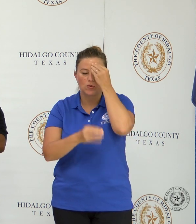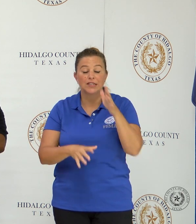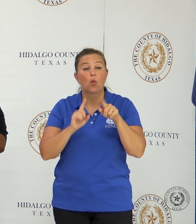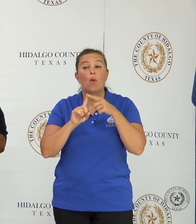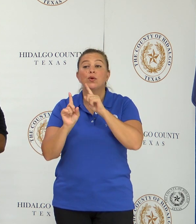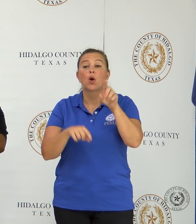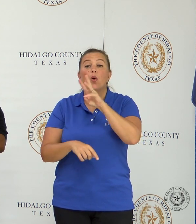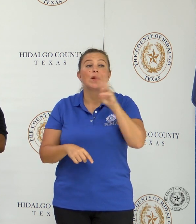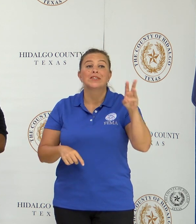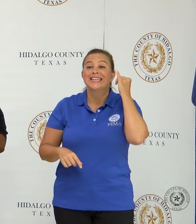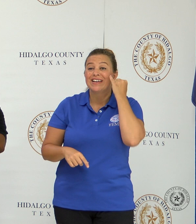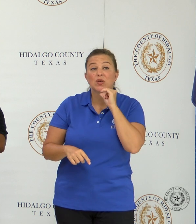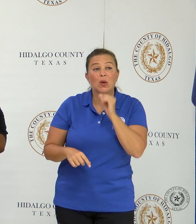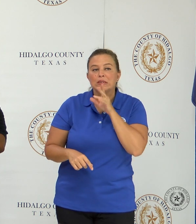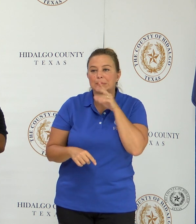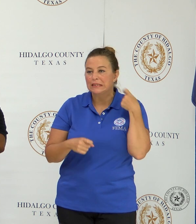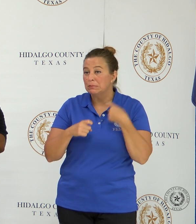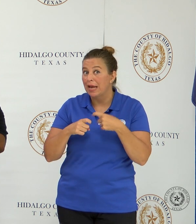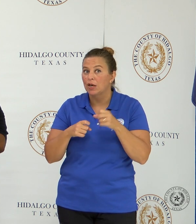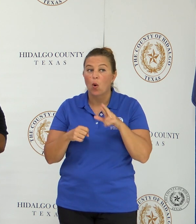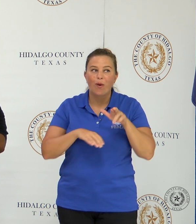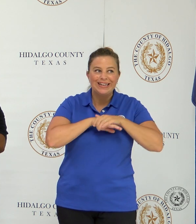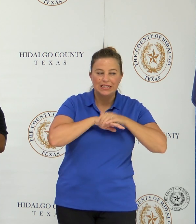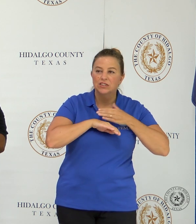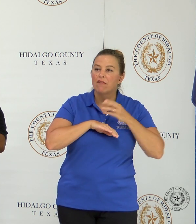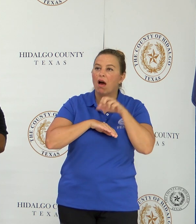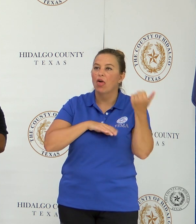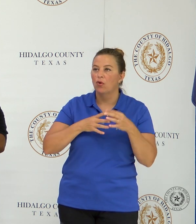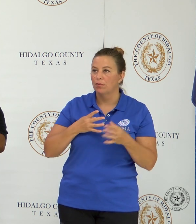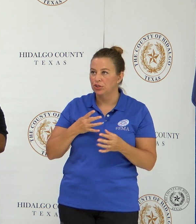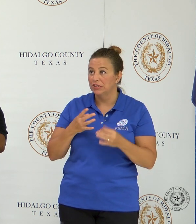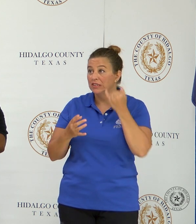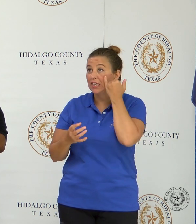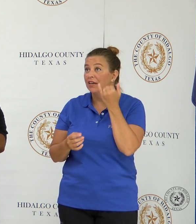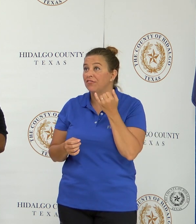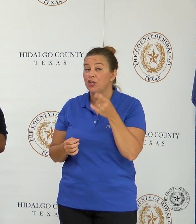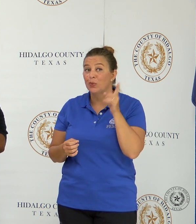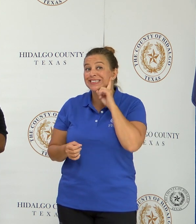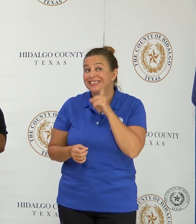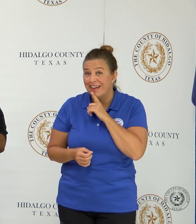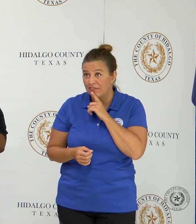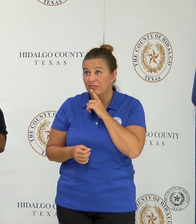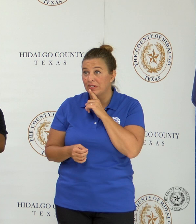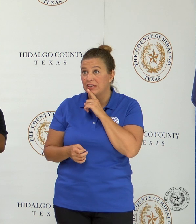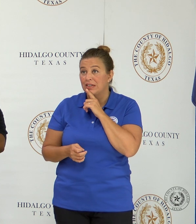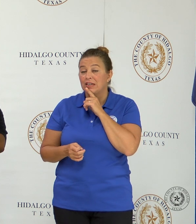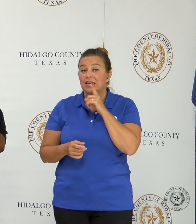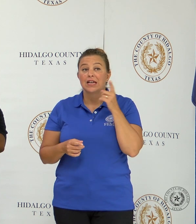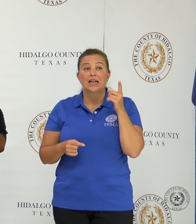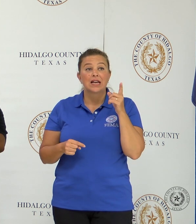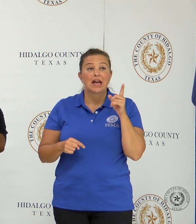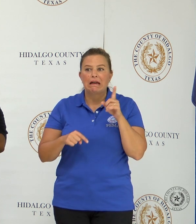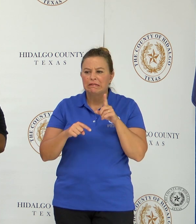if you do not speak Spanish and you do not speak English, there are other alternatives. If you are deaf and unable to